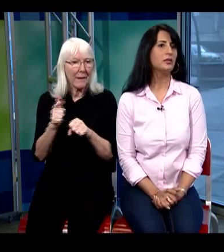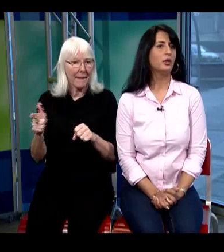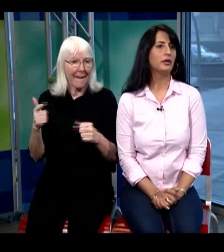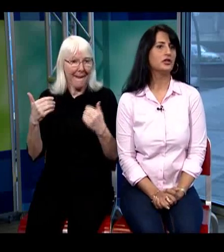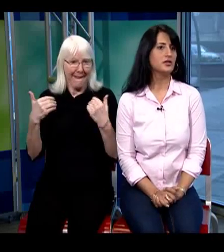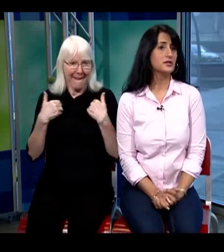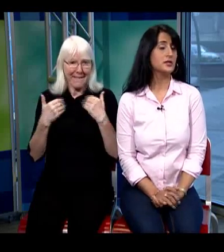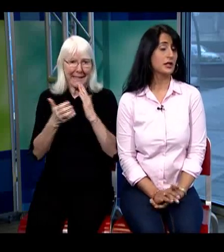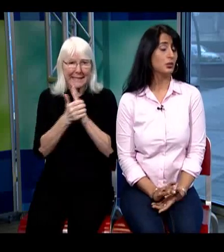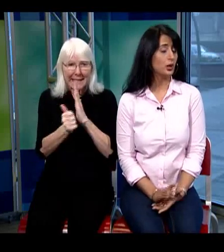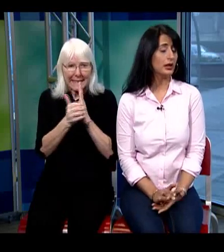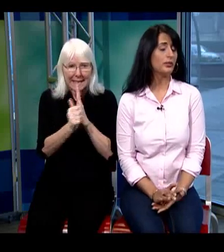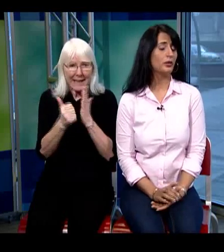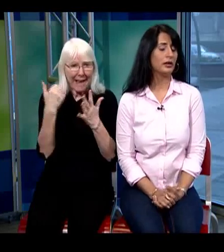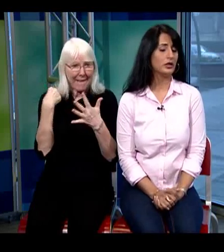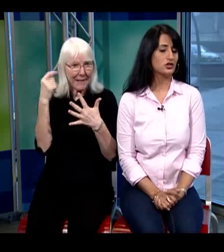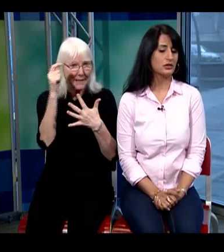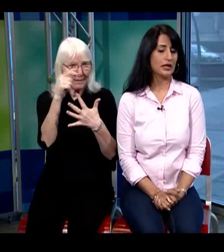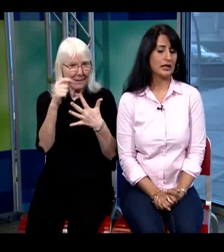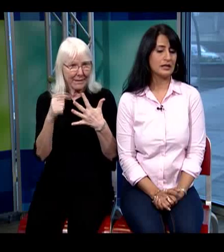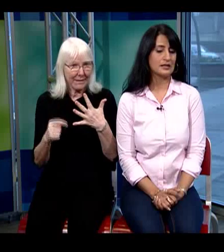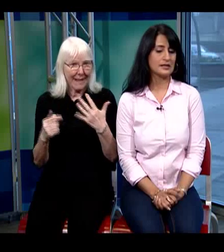population this particular working population is